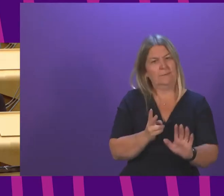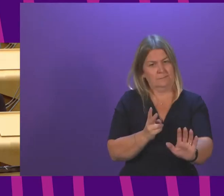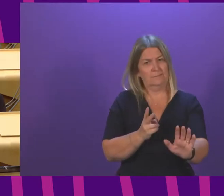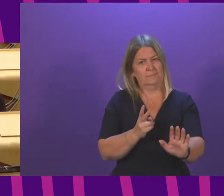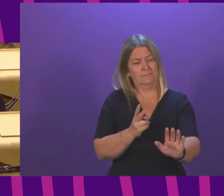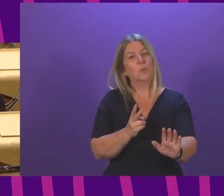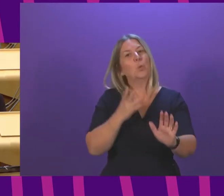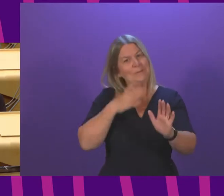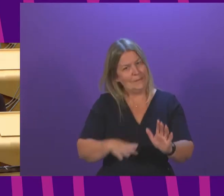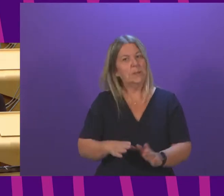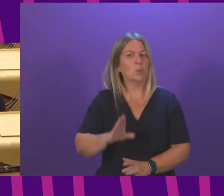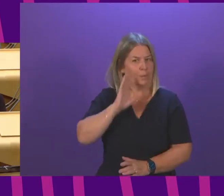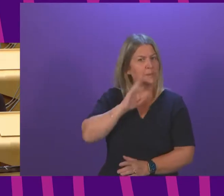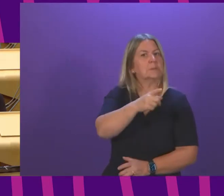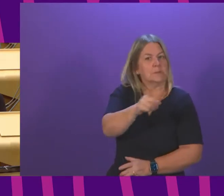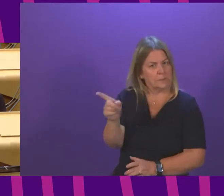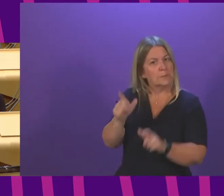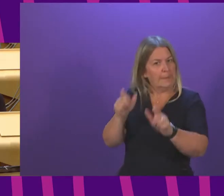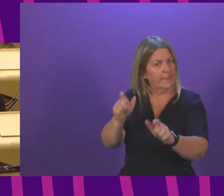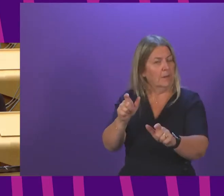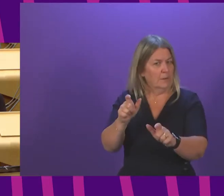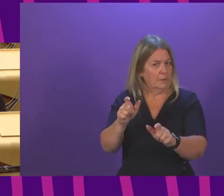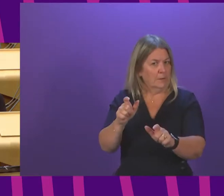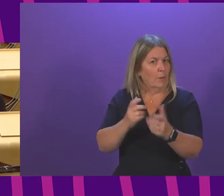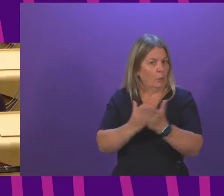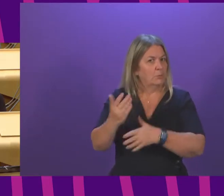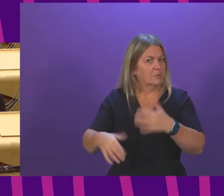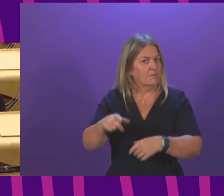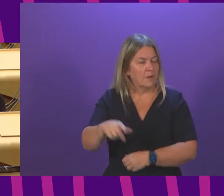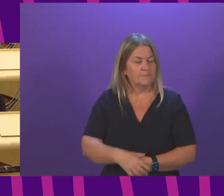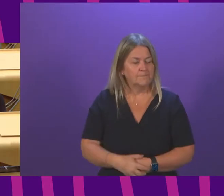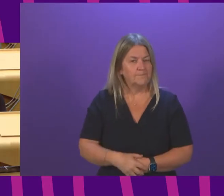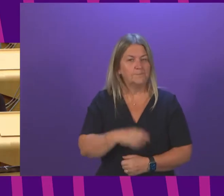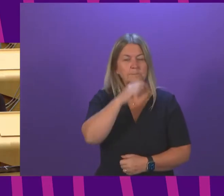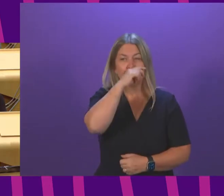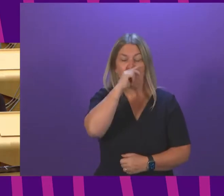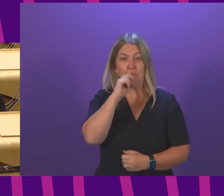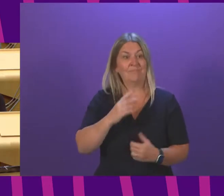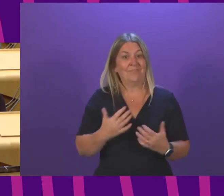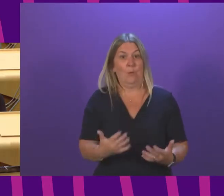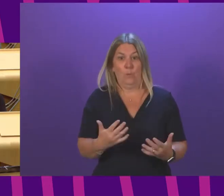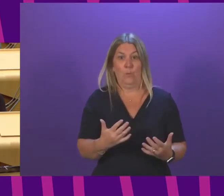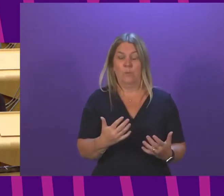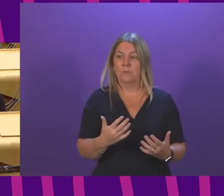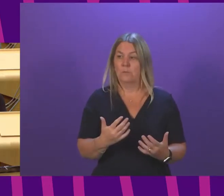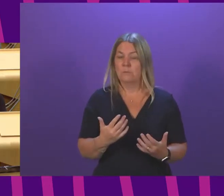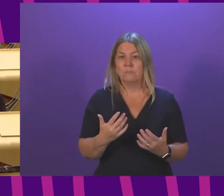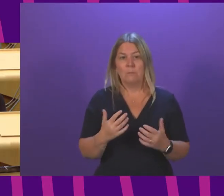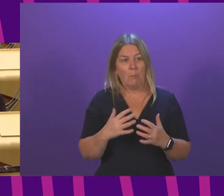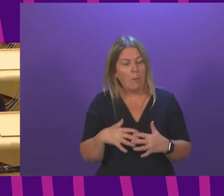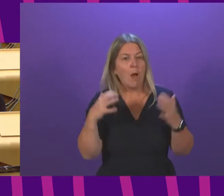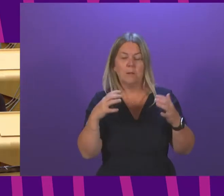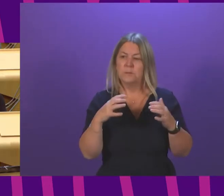I have to also say that at a time when our Parliament and its processes can often be